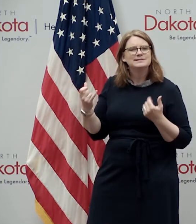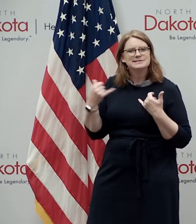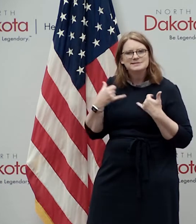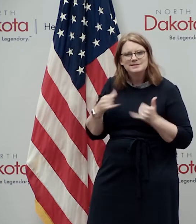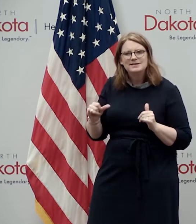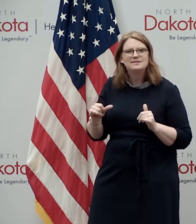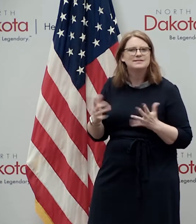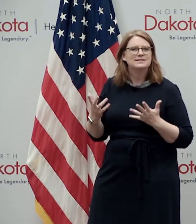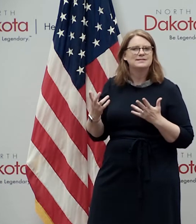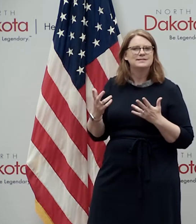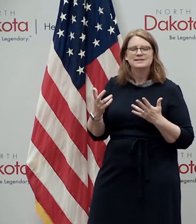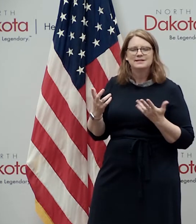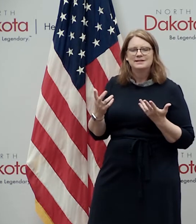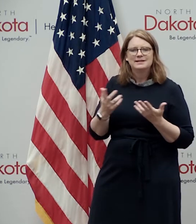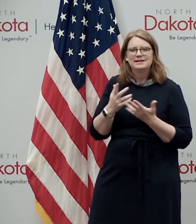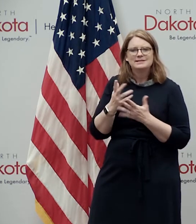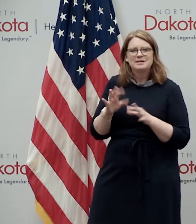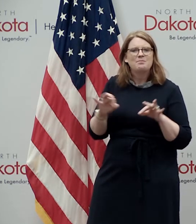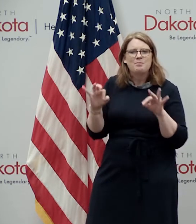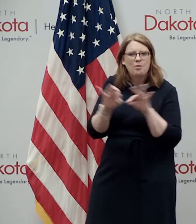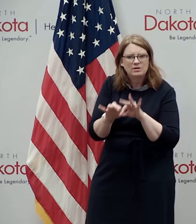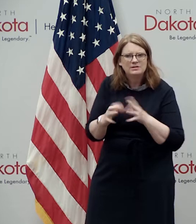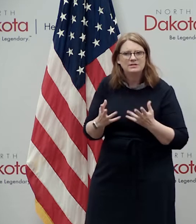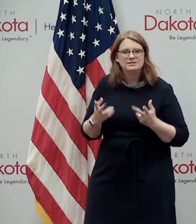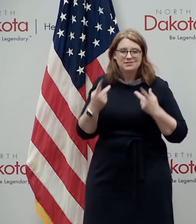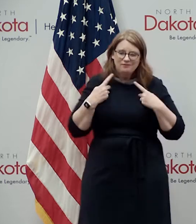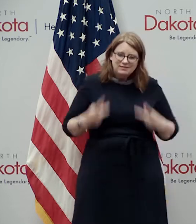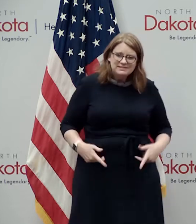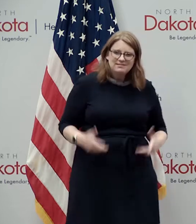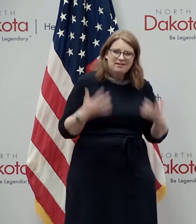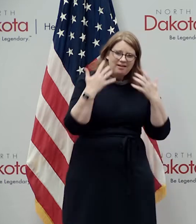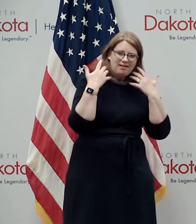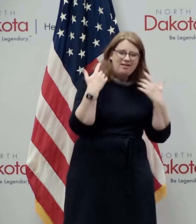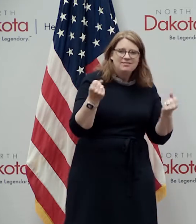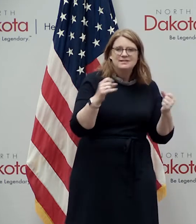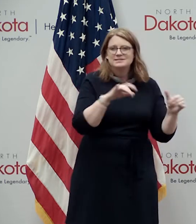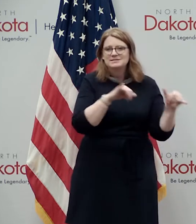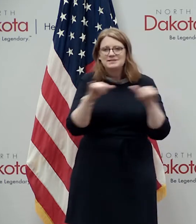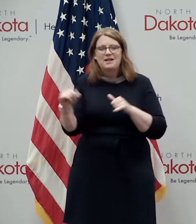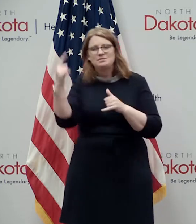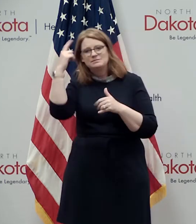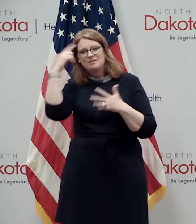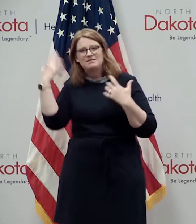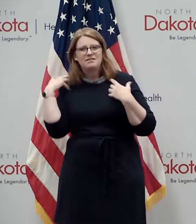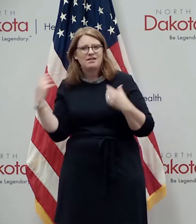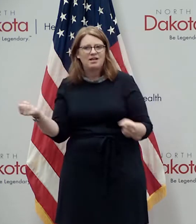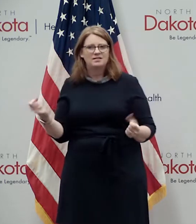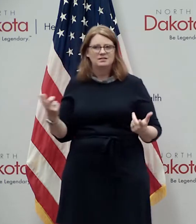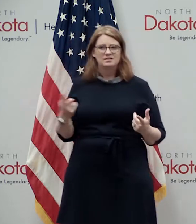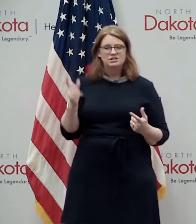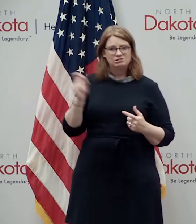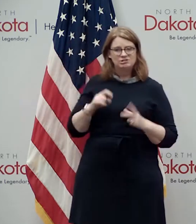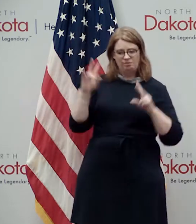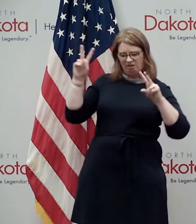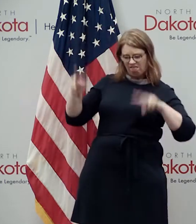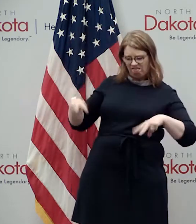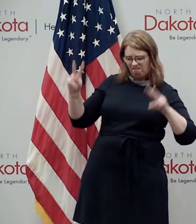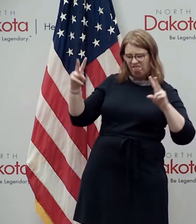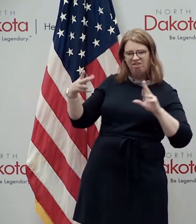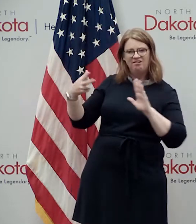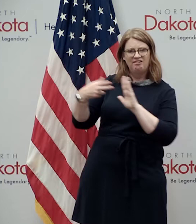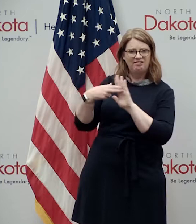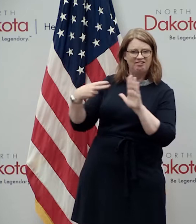mental health and behavioral health not just physical health and and issues related such as stress or